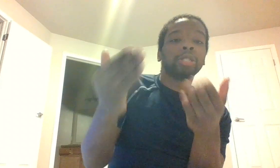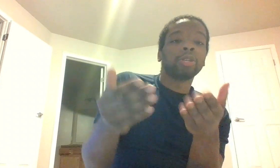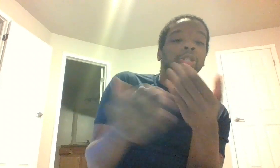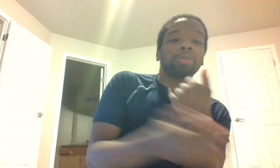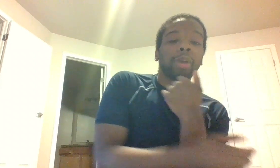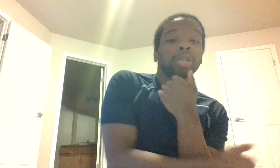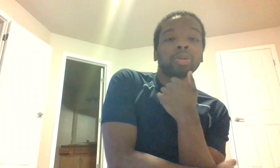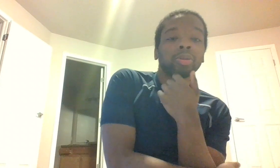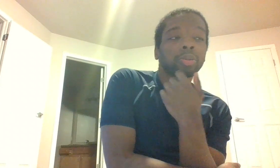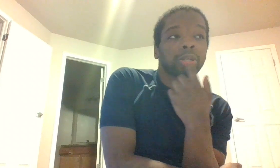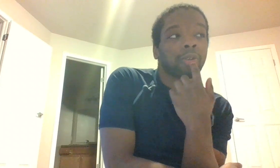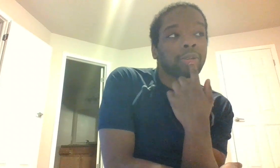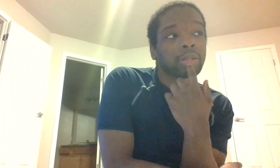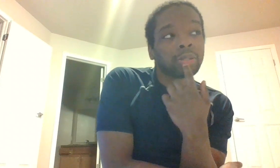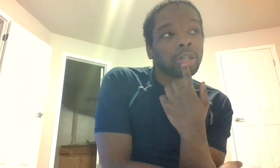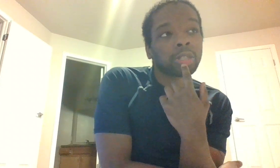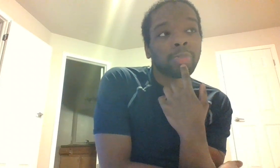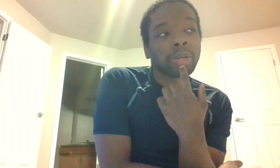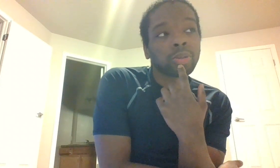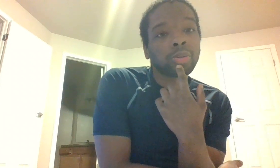geospatial service or geospatial